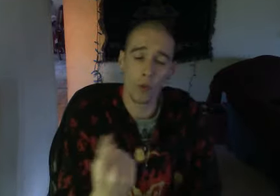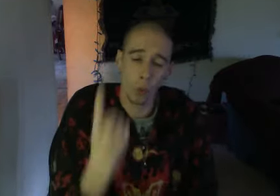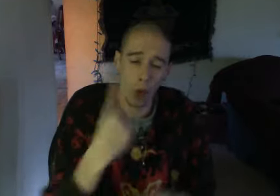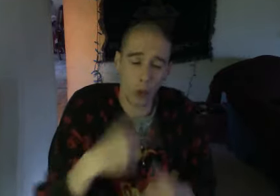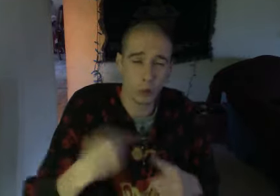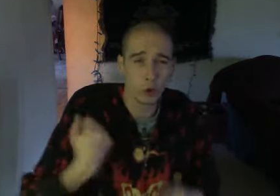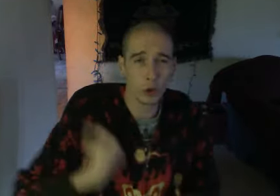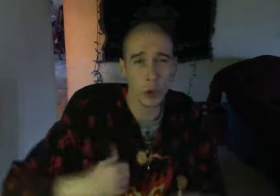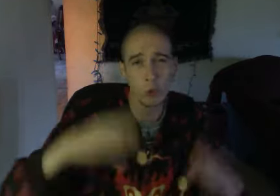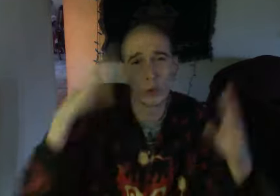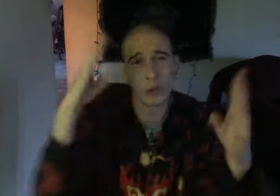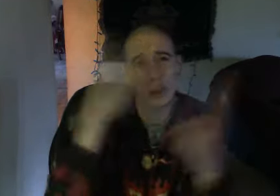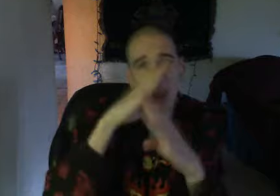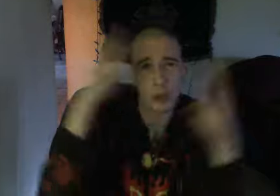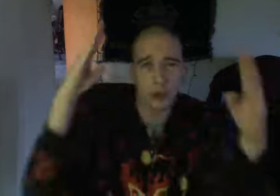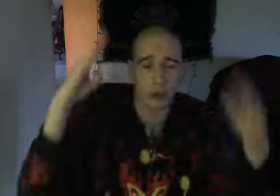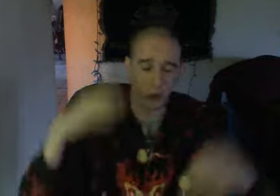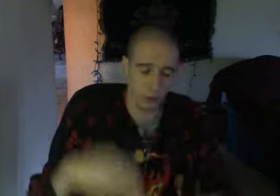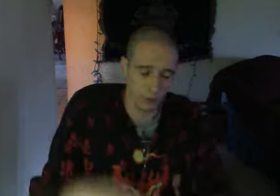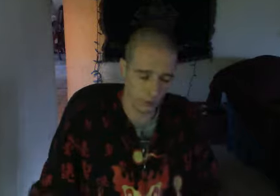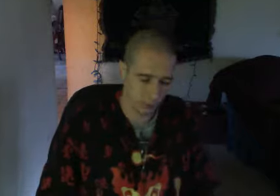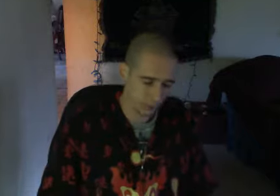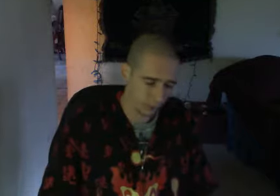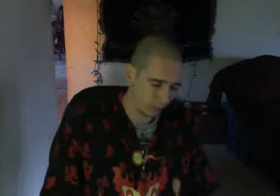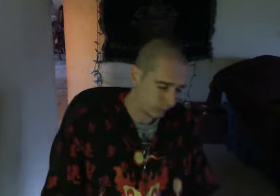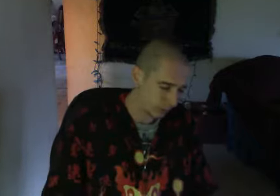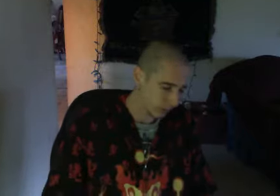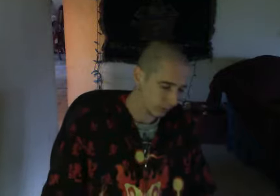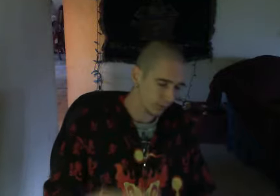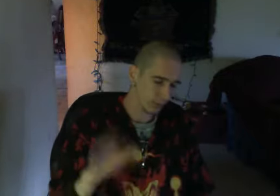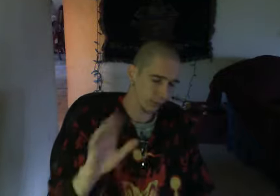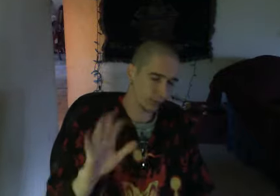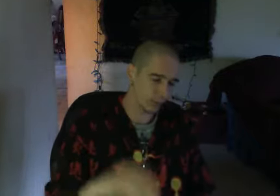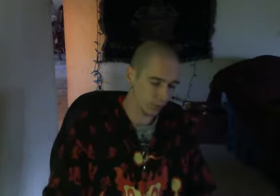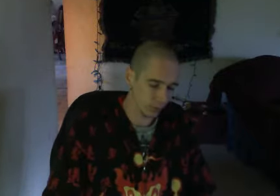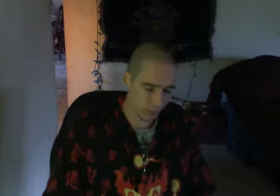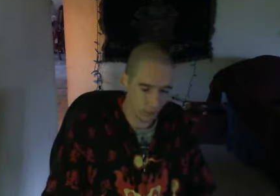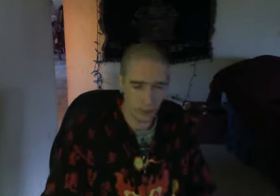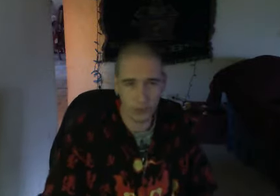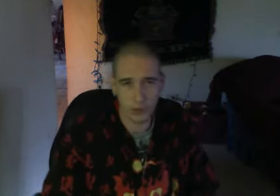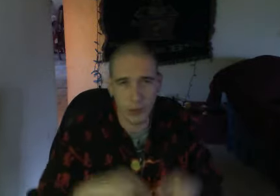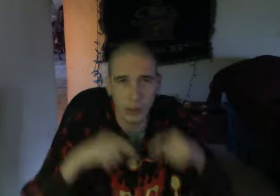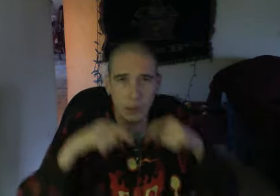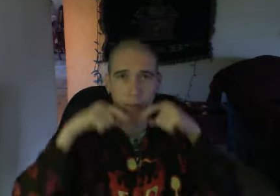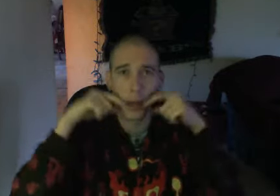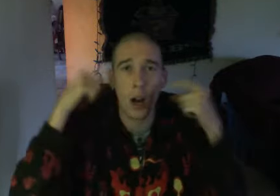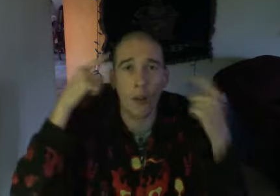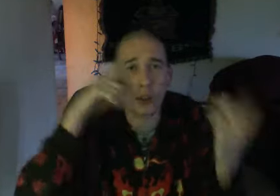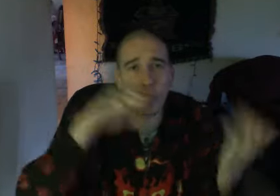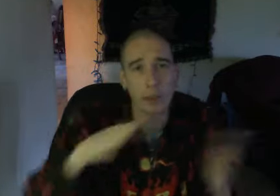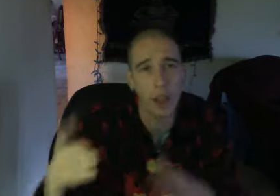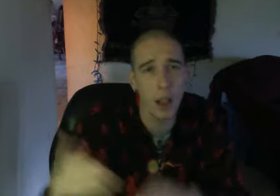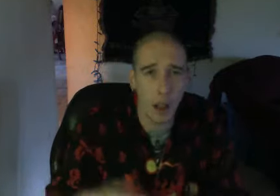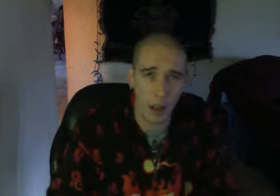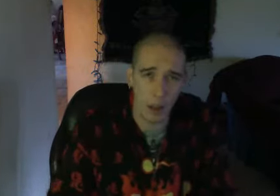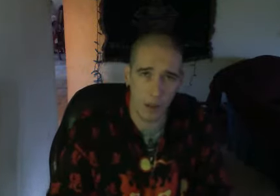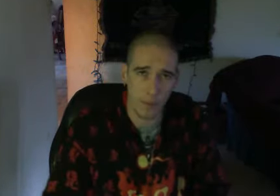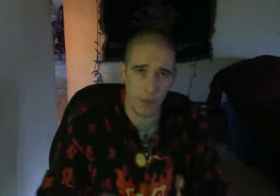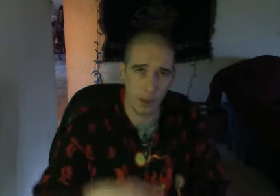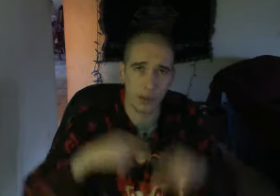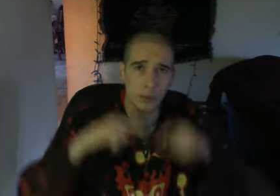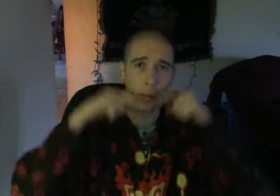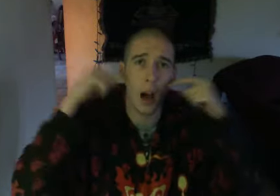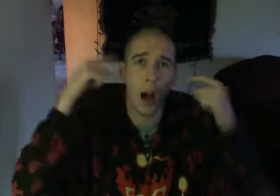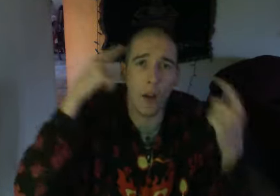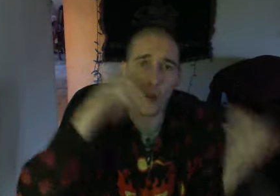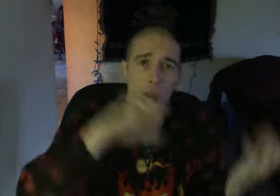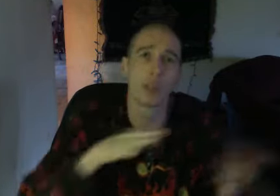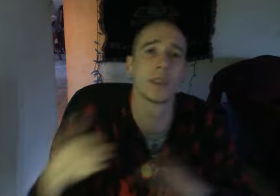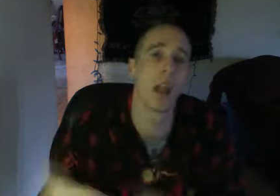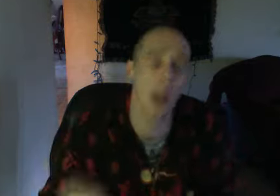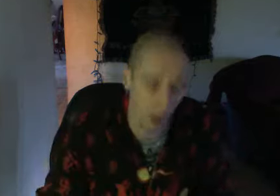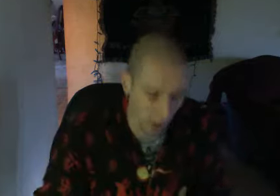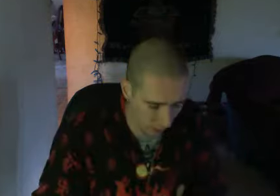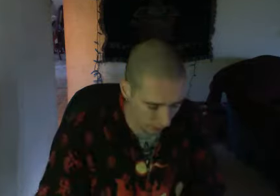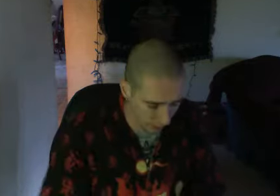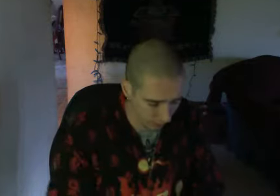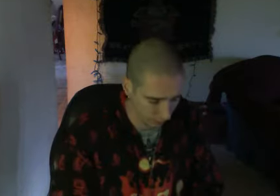ones to these ghetto scams Like the baby mama, smile for the dead, smile for but the baby mama, the man go back,